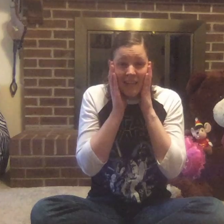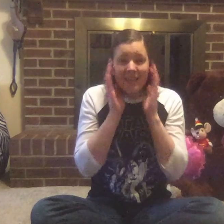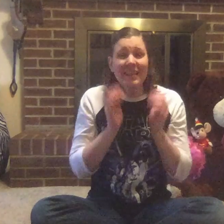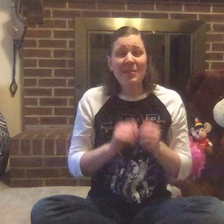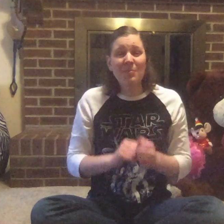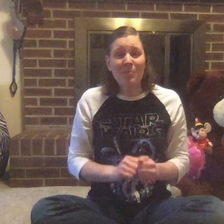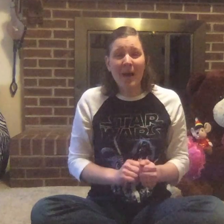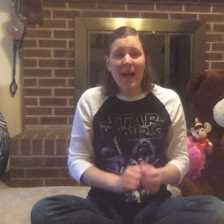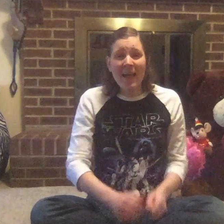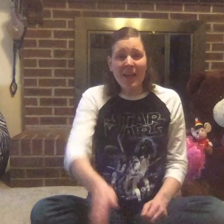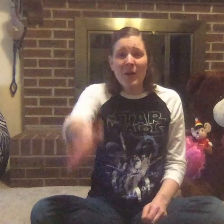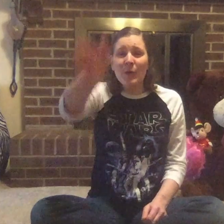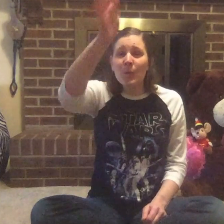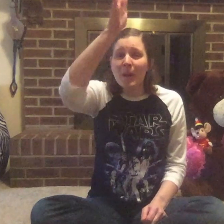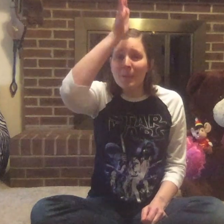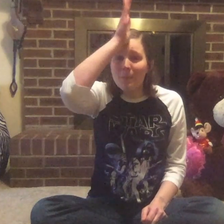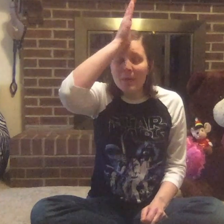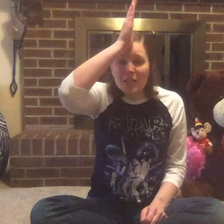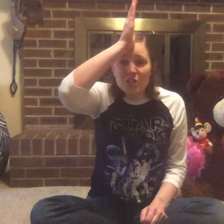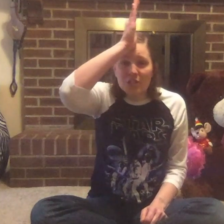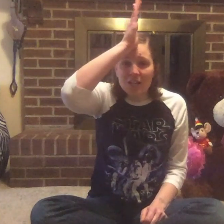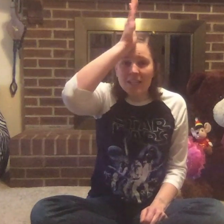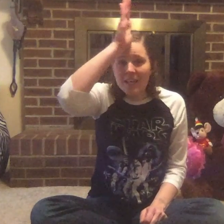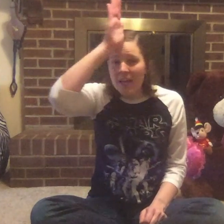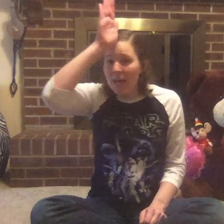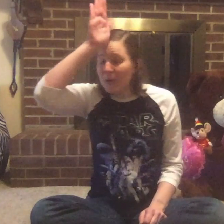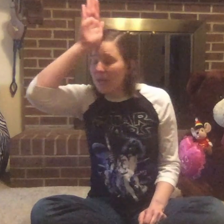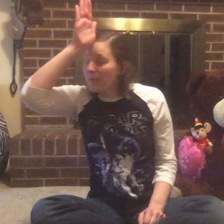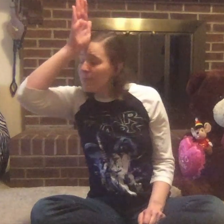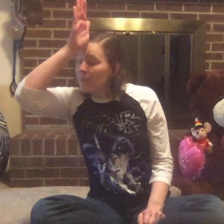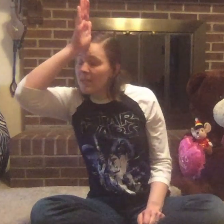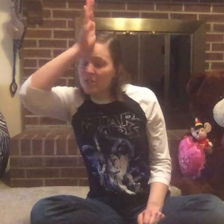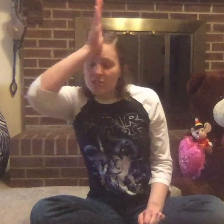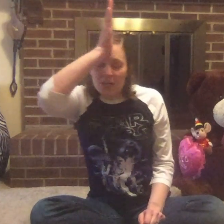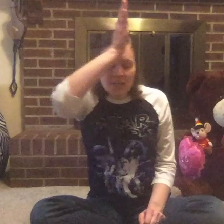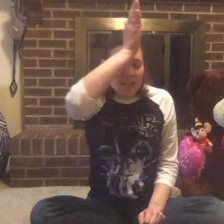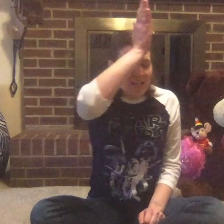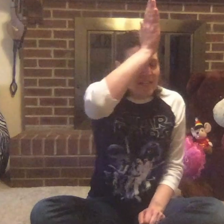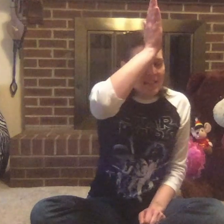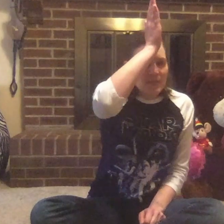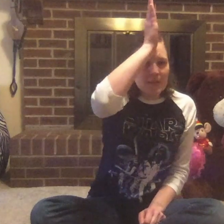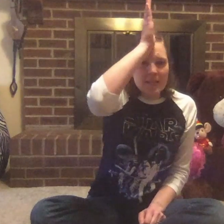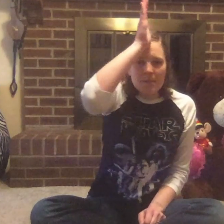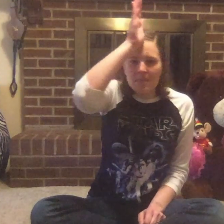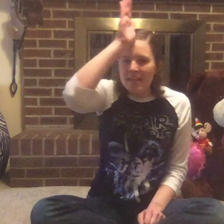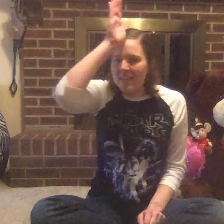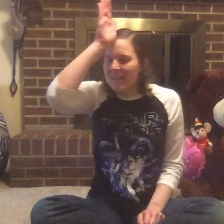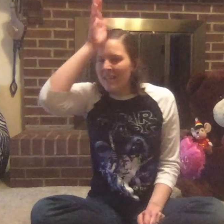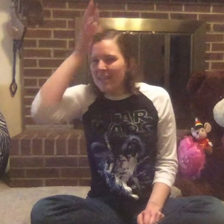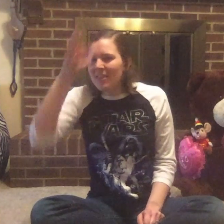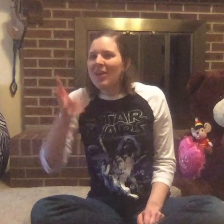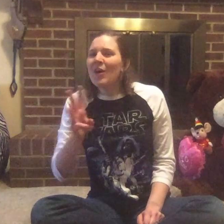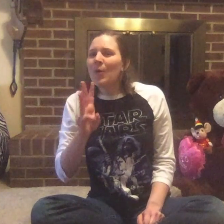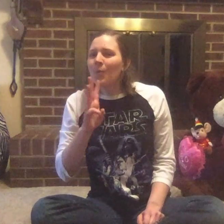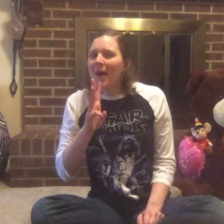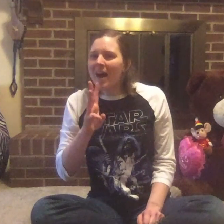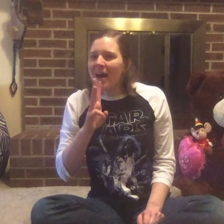by a great big shark. A great big shark, swimming in the water.